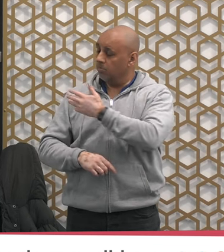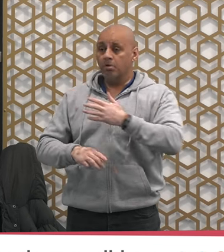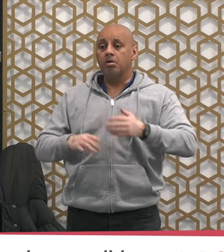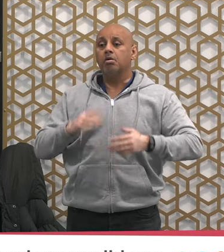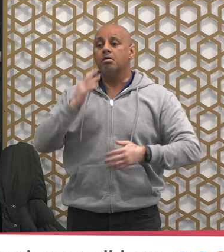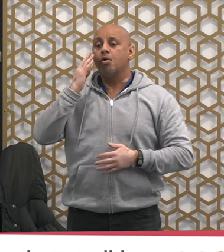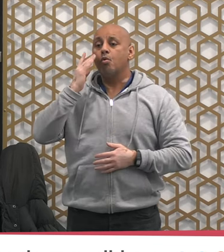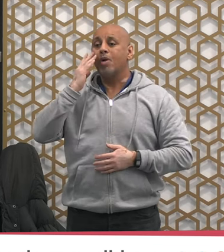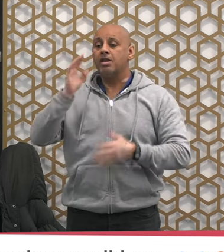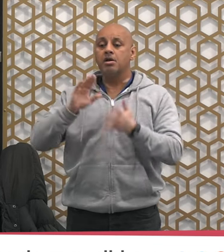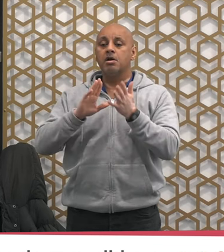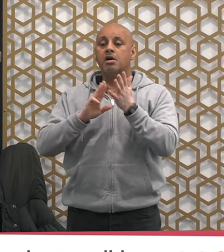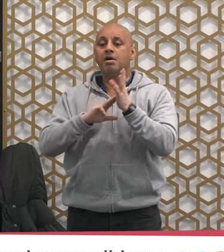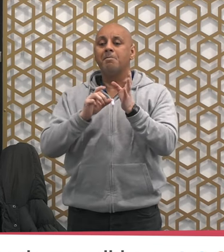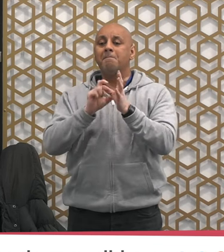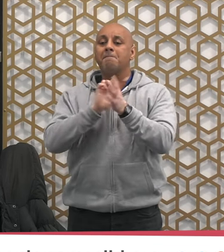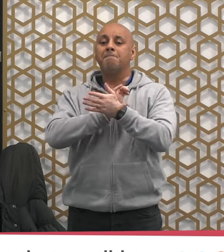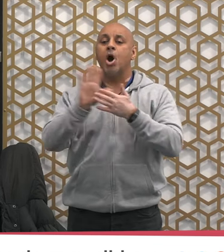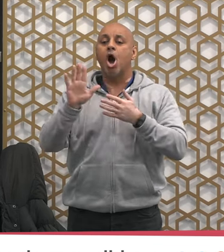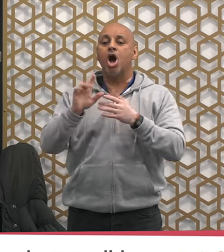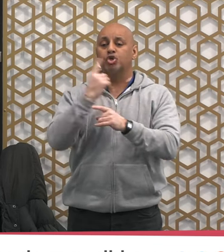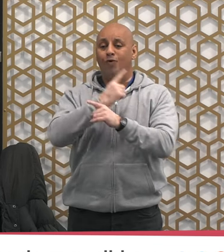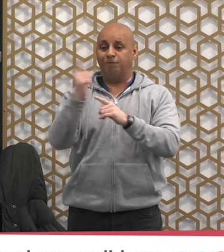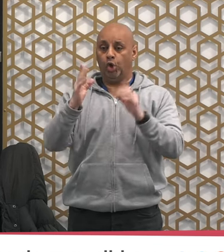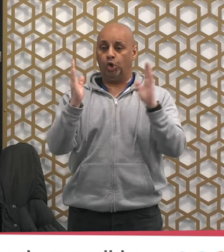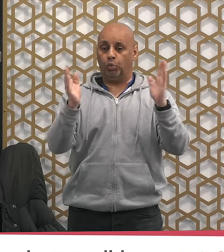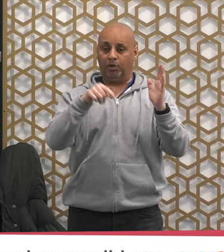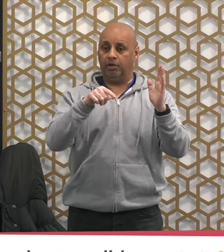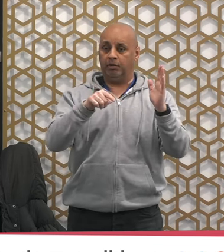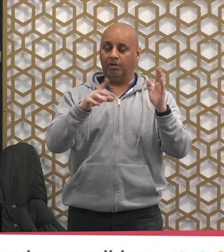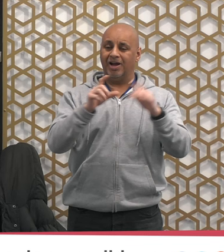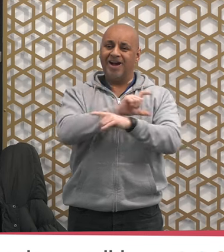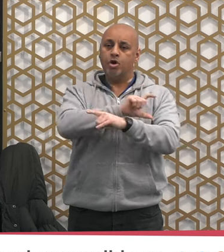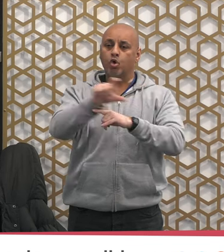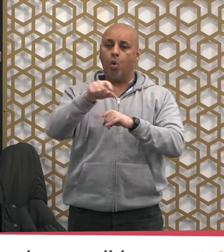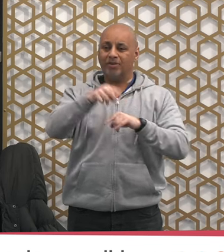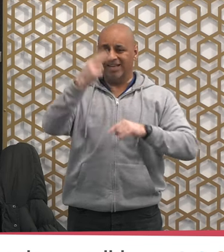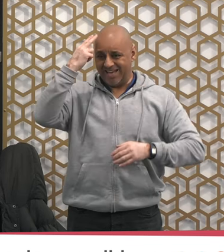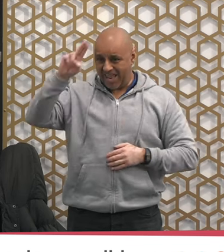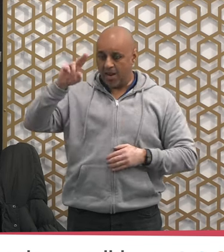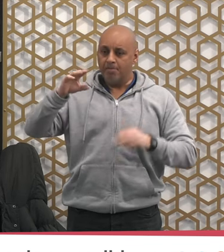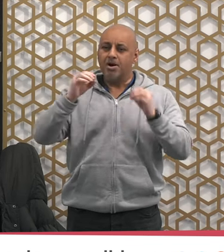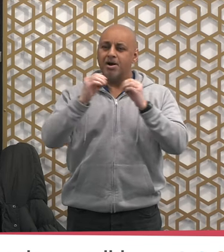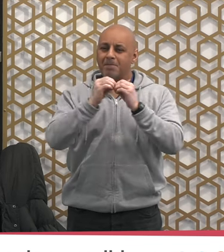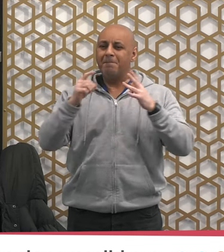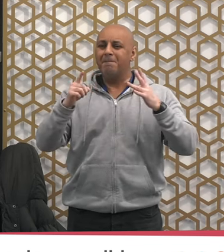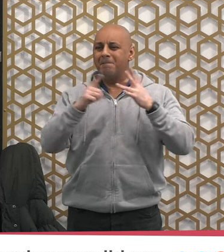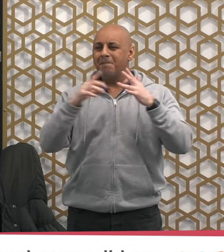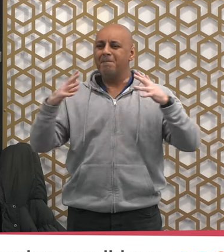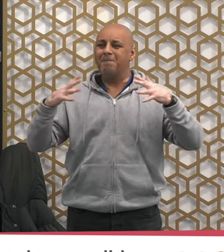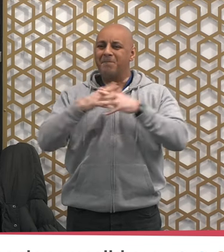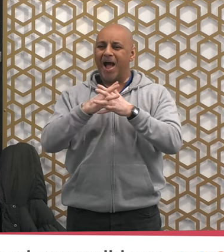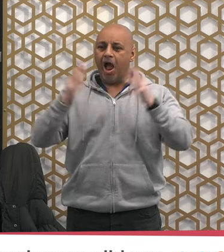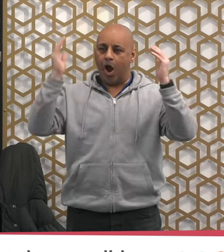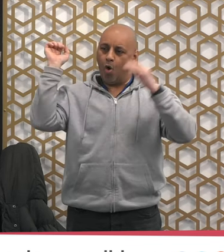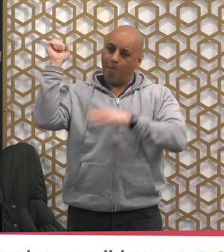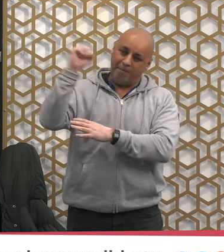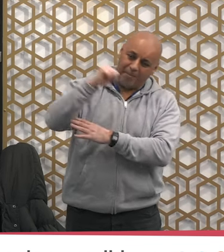and that is known as bow down for both brothers and sisters inshallah for sisters we'll have female teachers and for brothers male